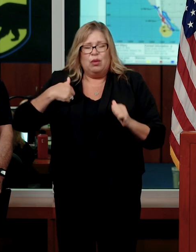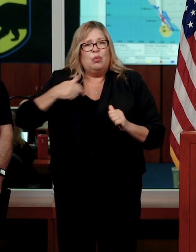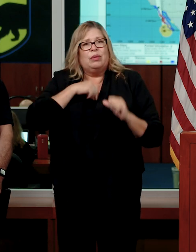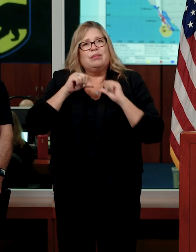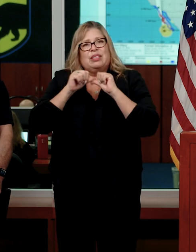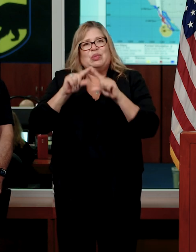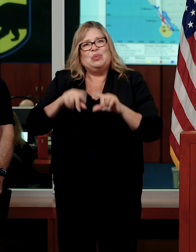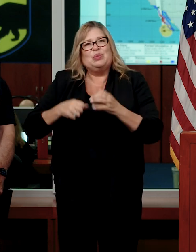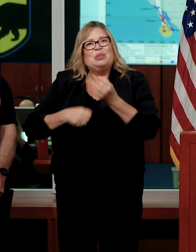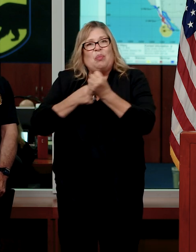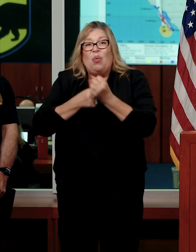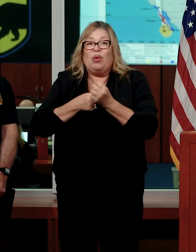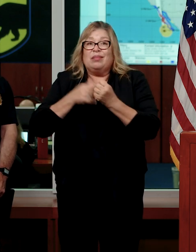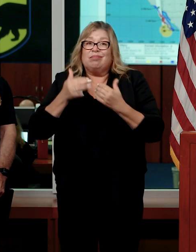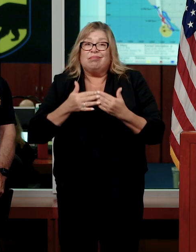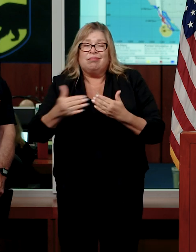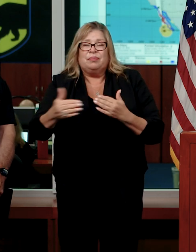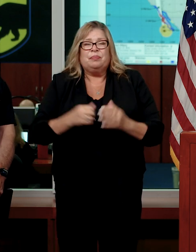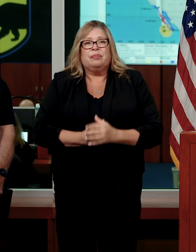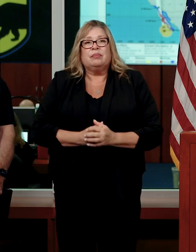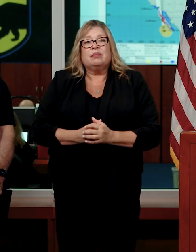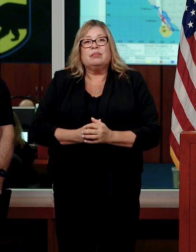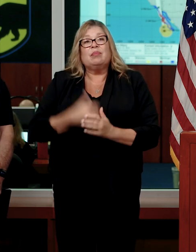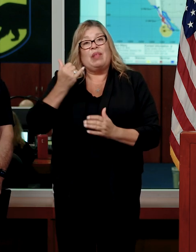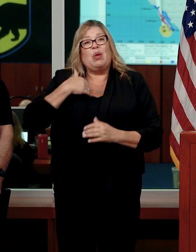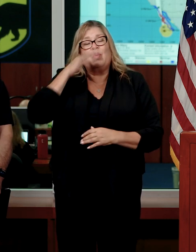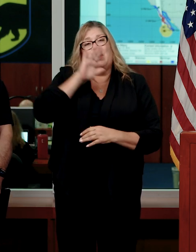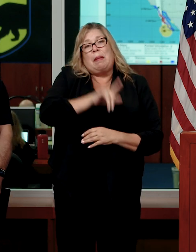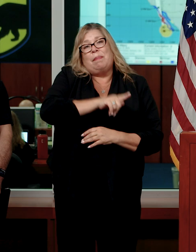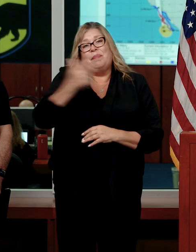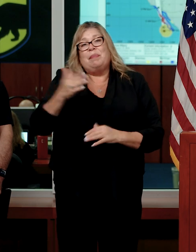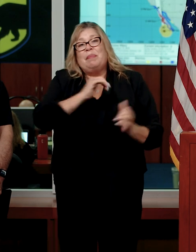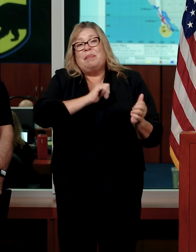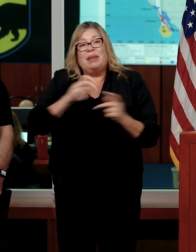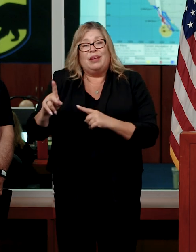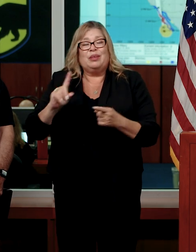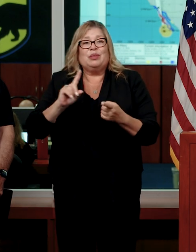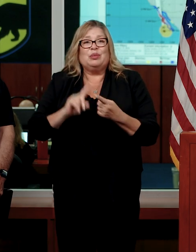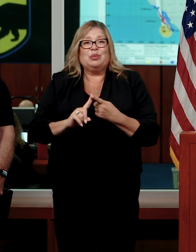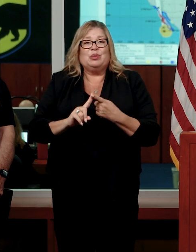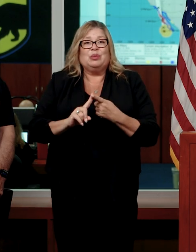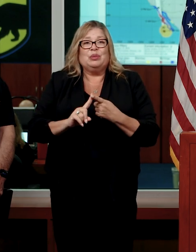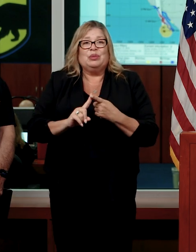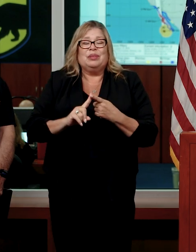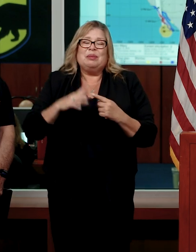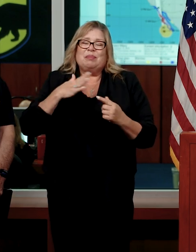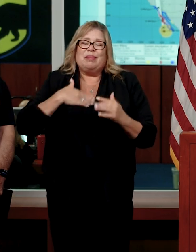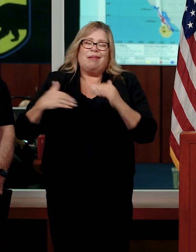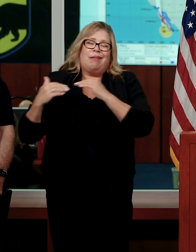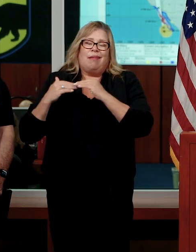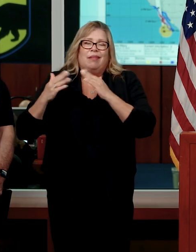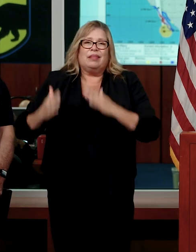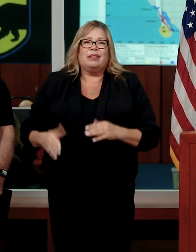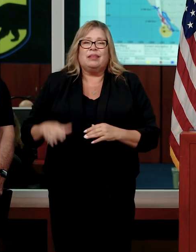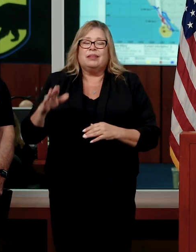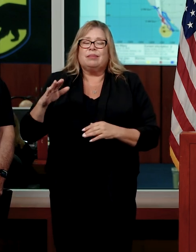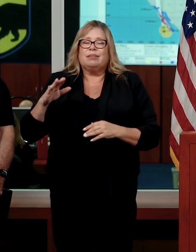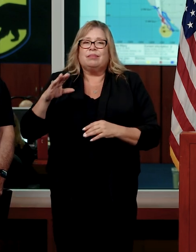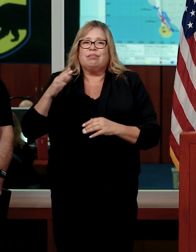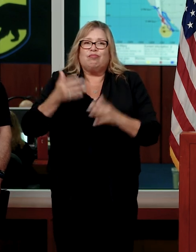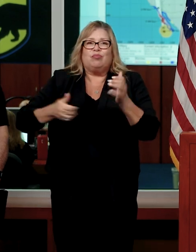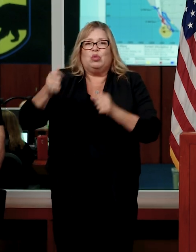these efforts. And with that, I'm going to turn it back over to my colleague, Mrs. Nancy Ward.